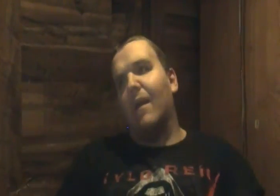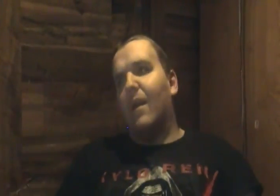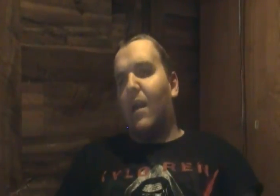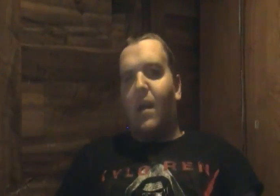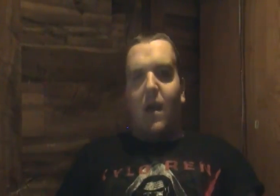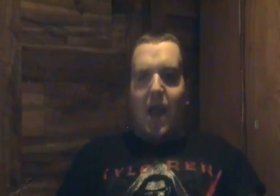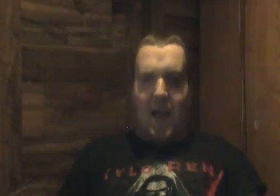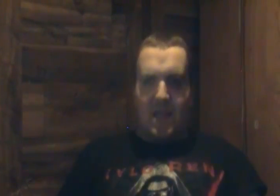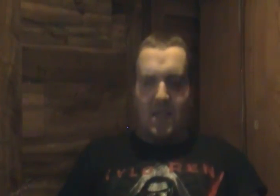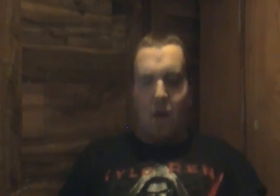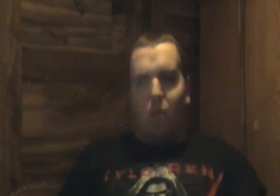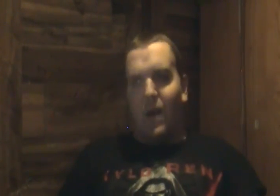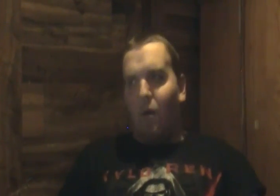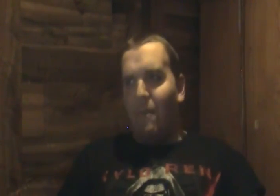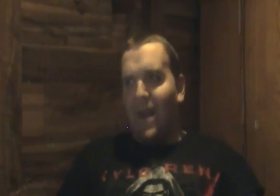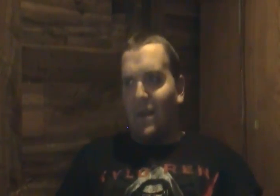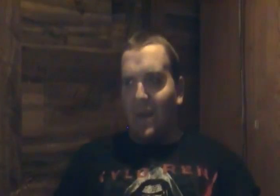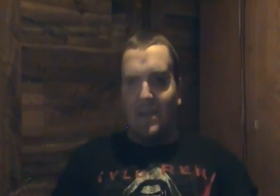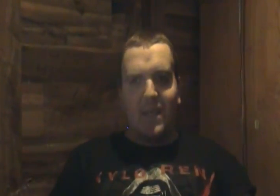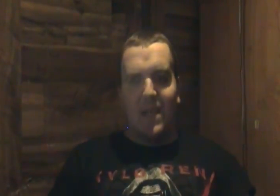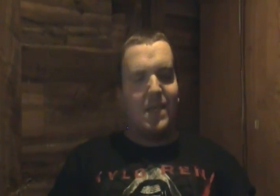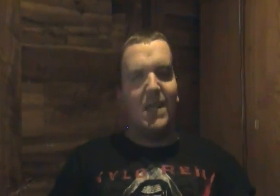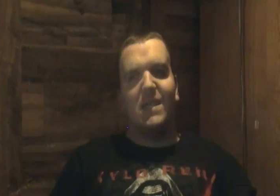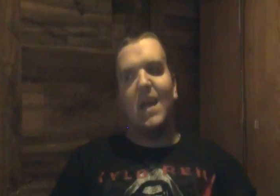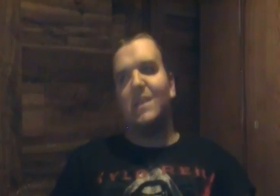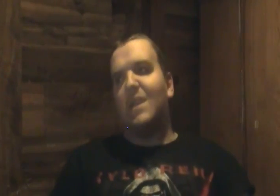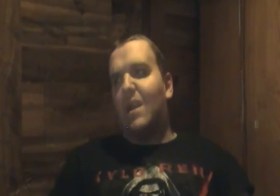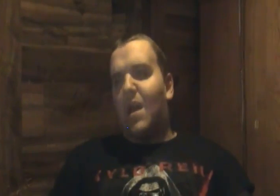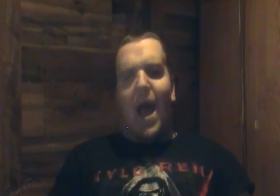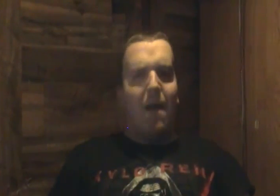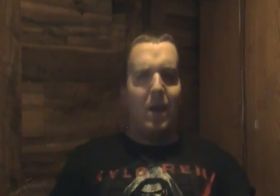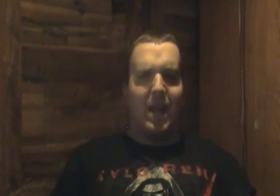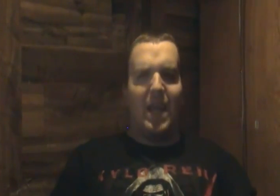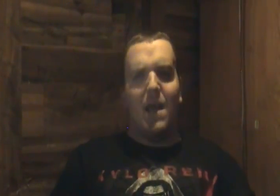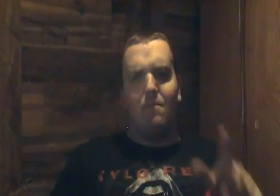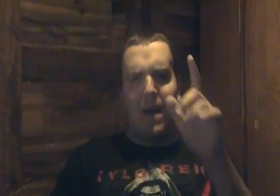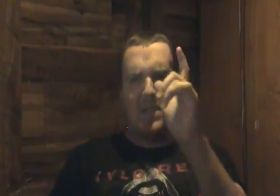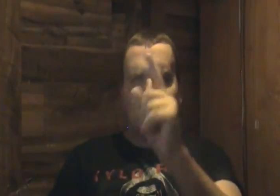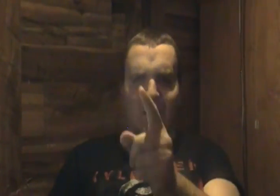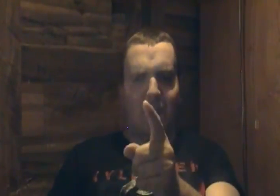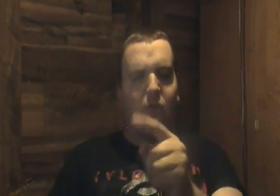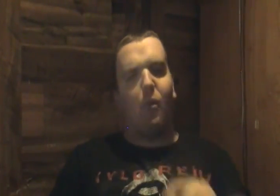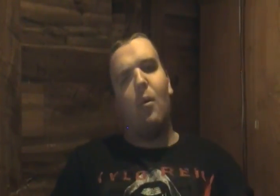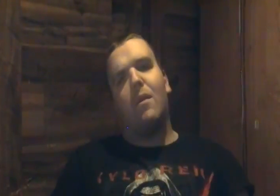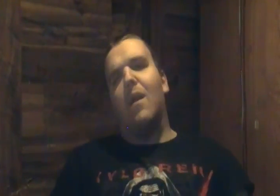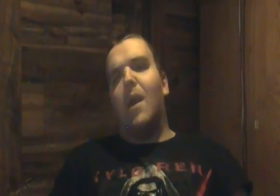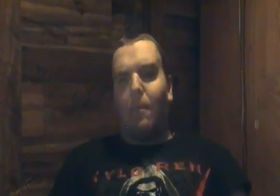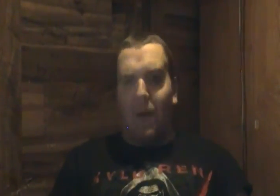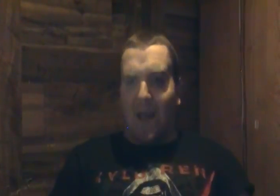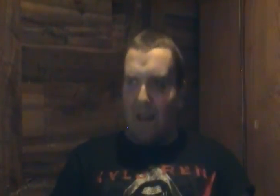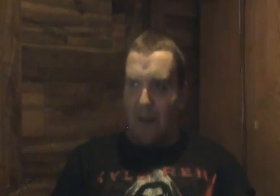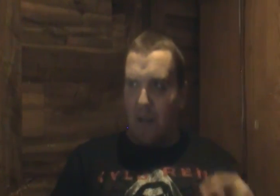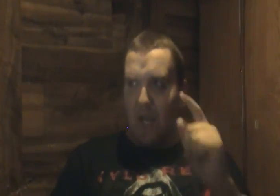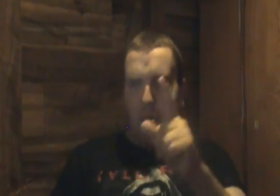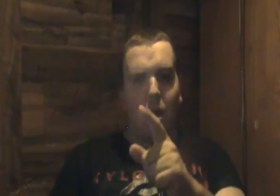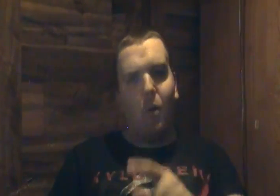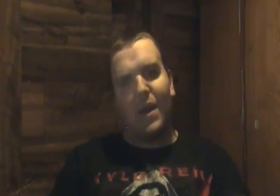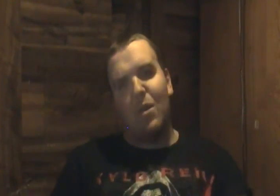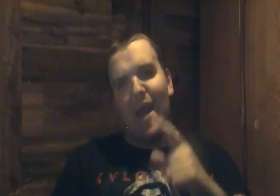and so what omeg does is he says i'm gonna give my son the throne but you know or you